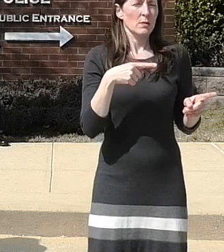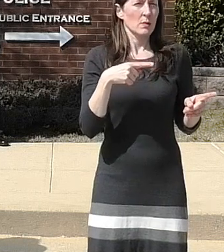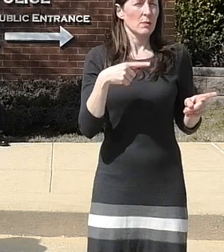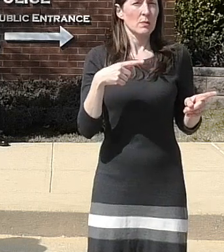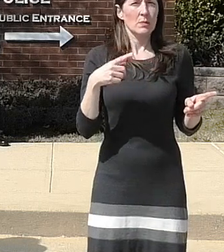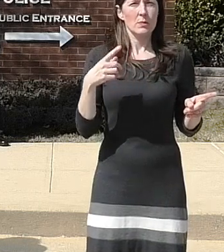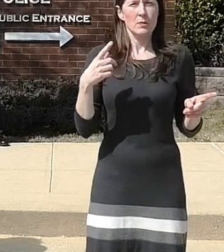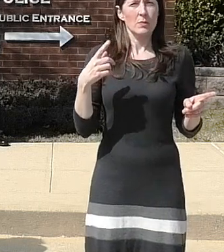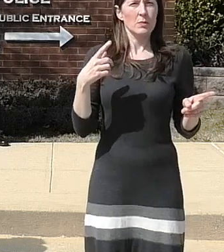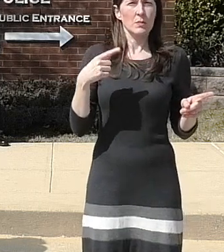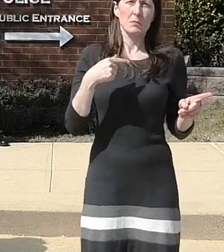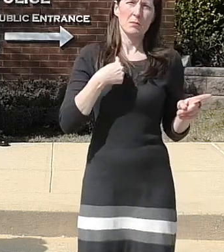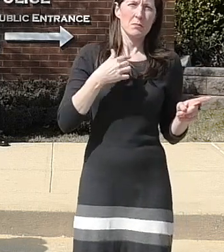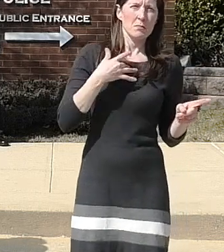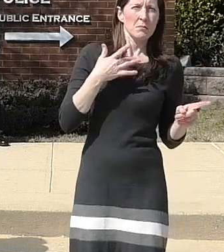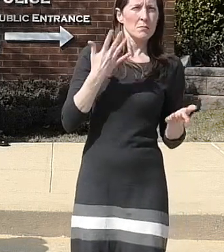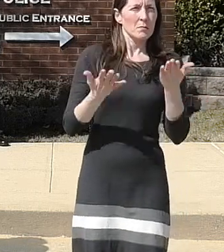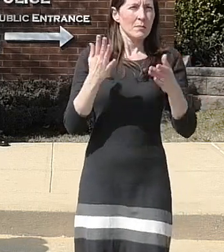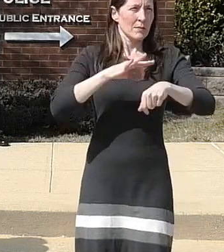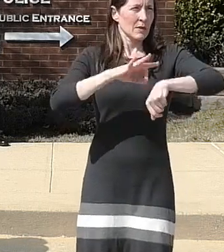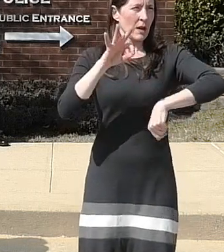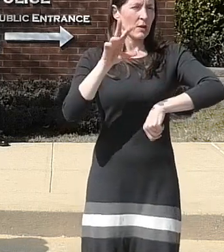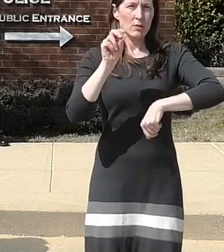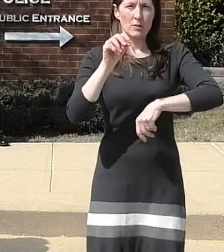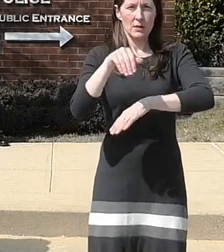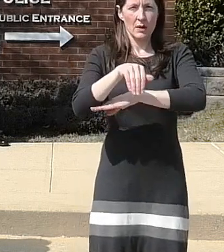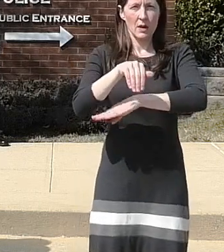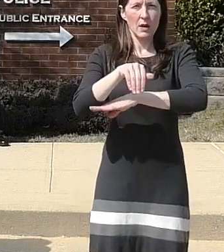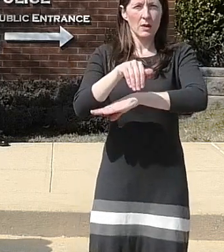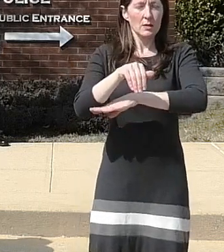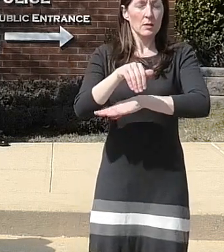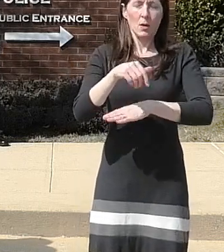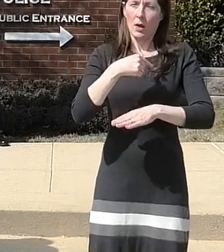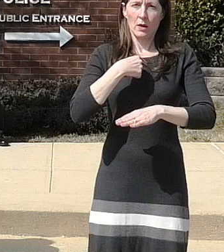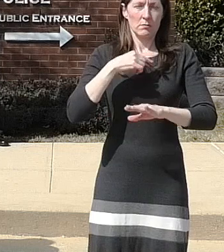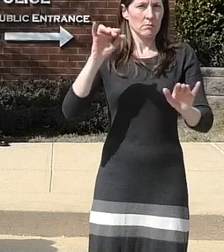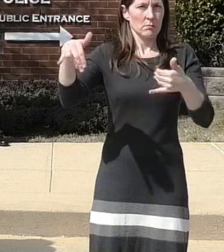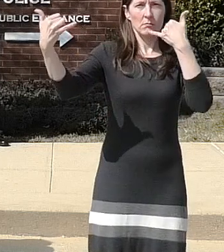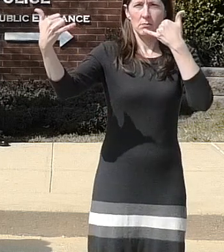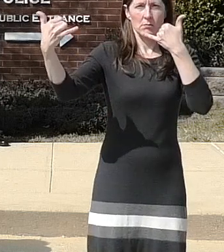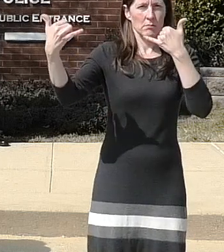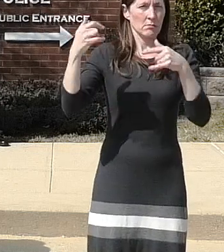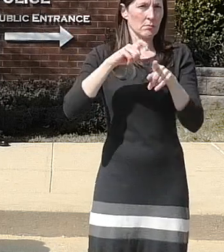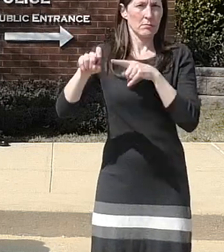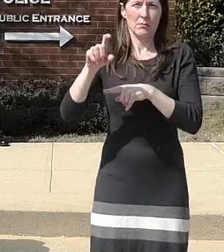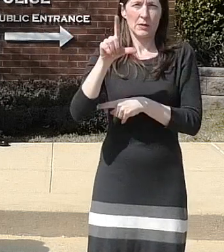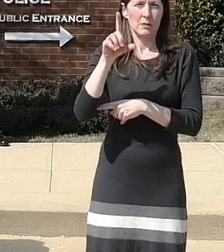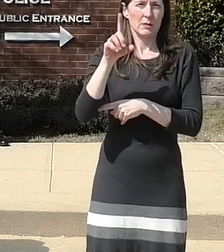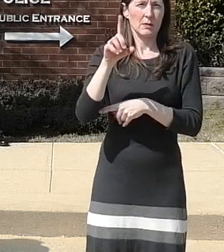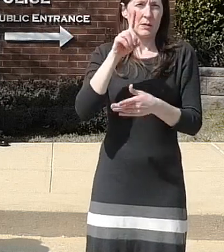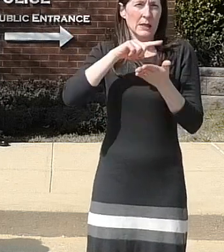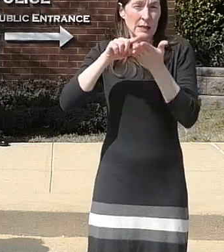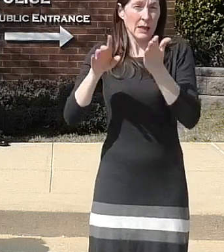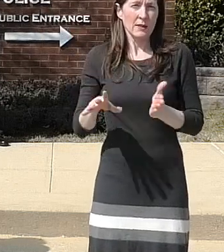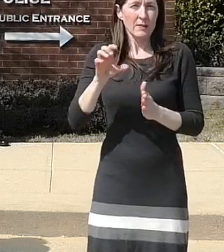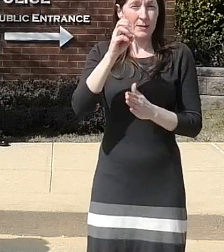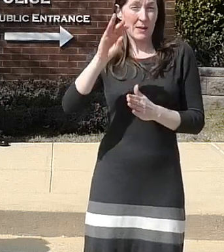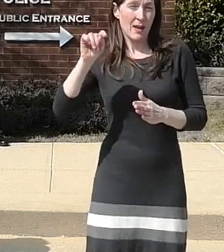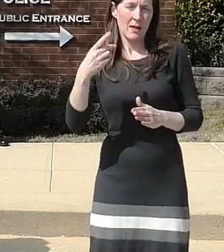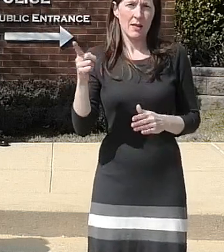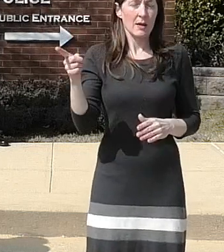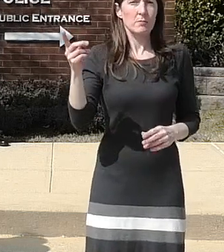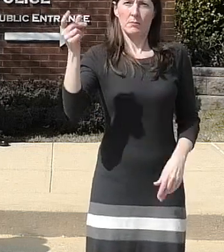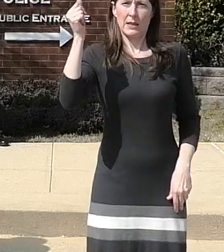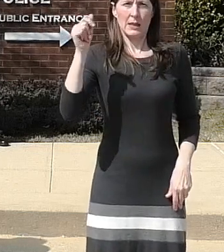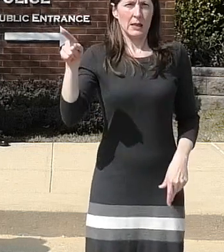9 30 or so at night uh and i reached out to detective smith and almost immediately he